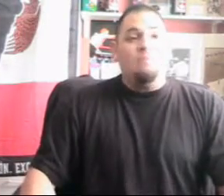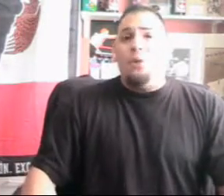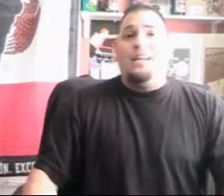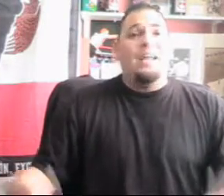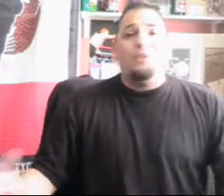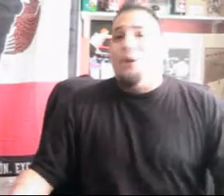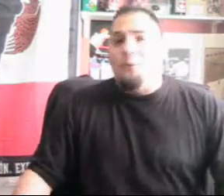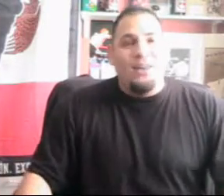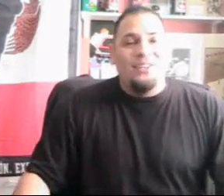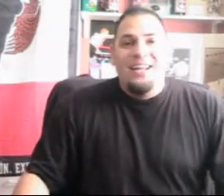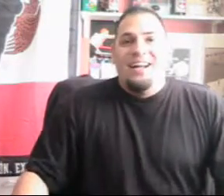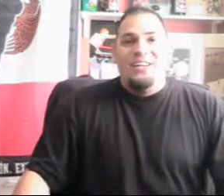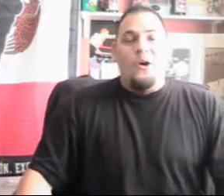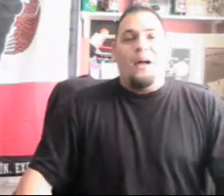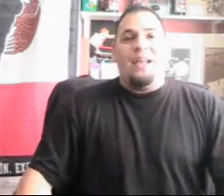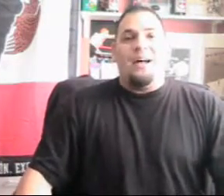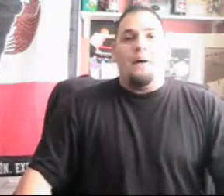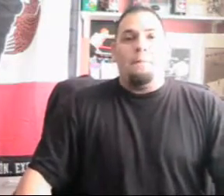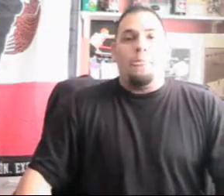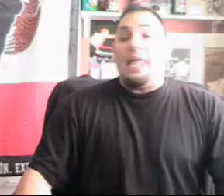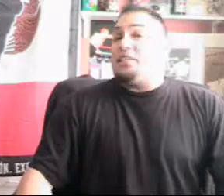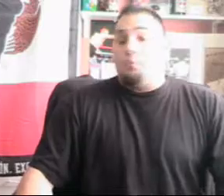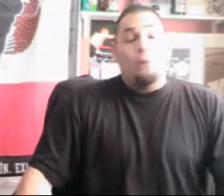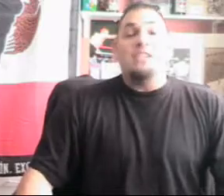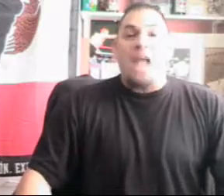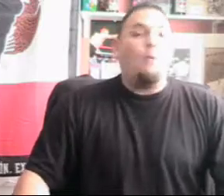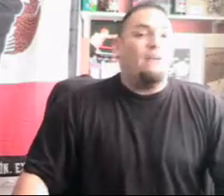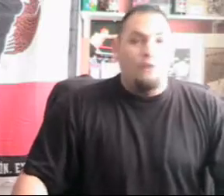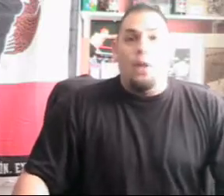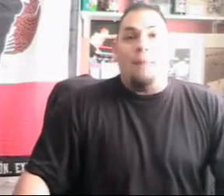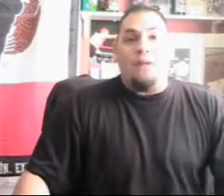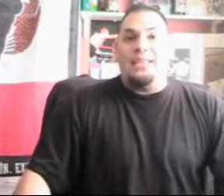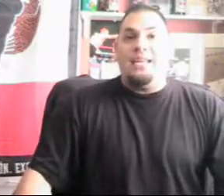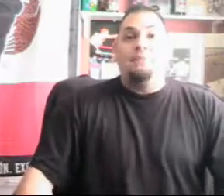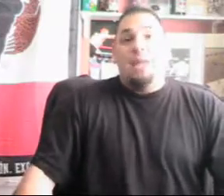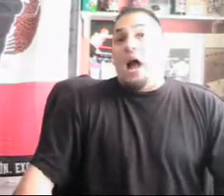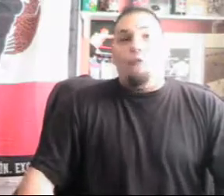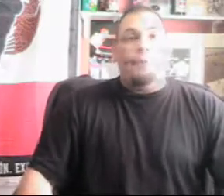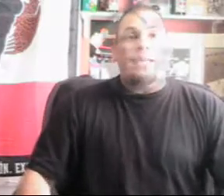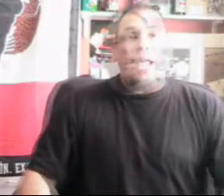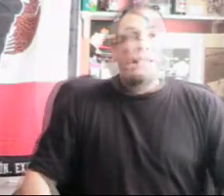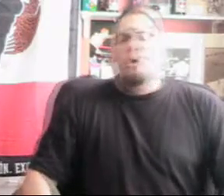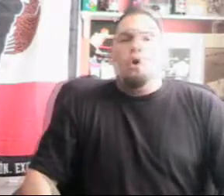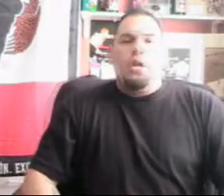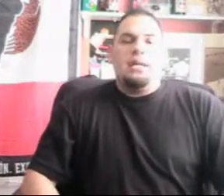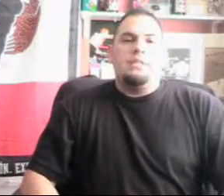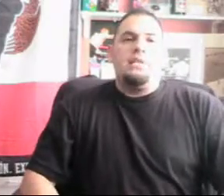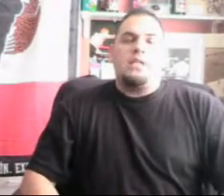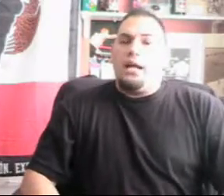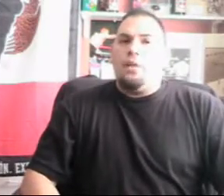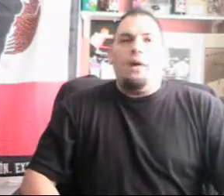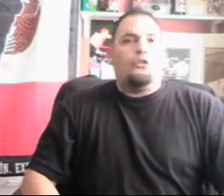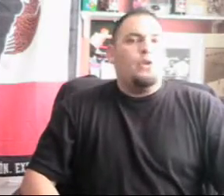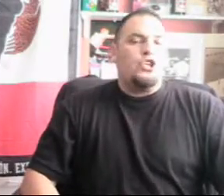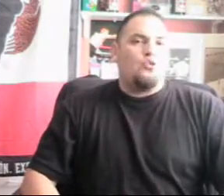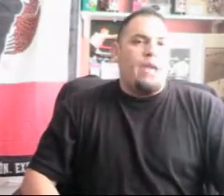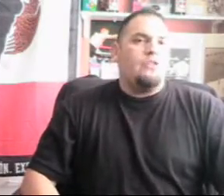email me and let me know, brother. You know, and, um, that's pretty much how I feel about the Alphabet Games. La Hoya, he's been talking about three trainers